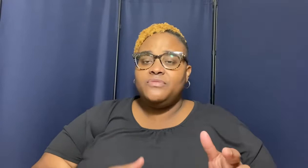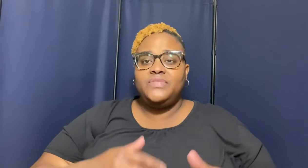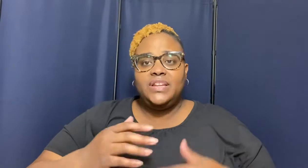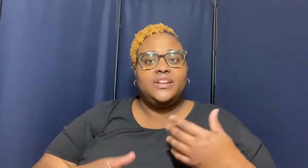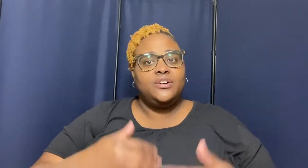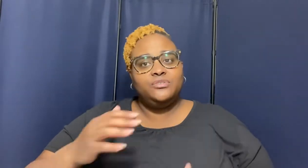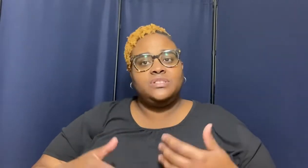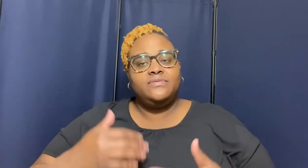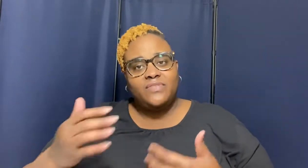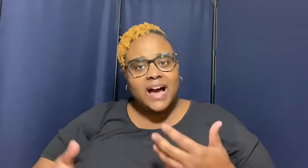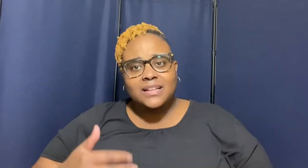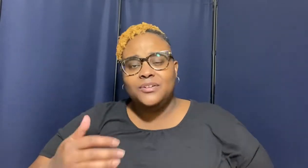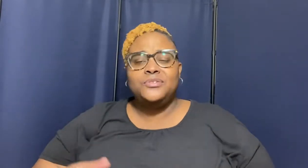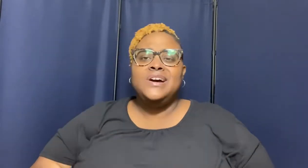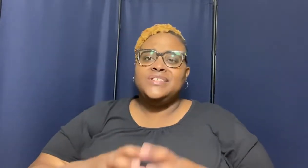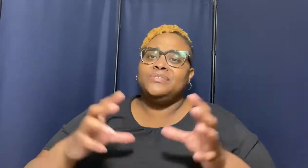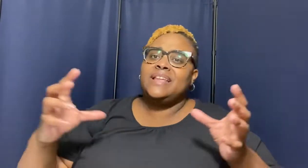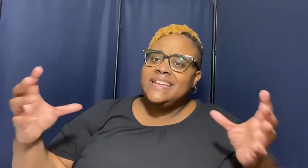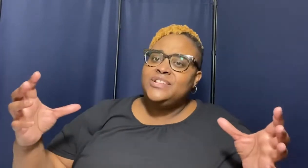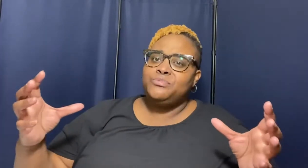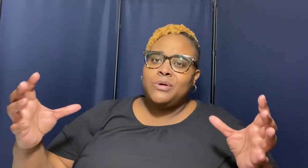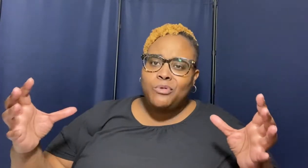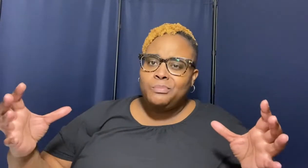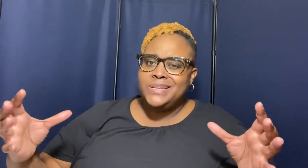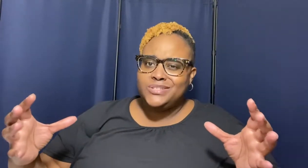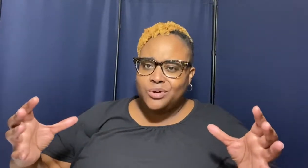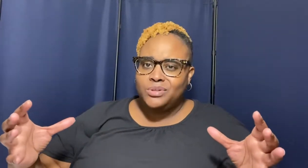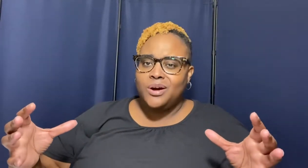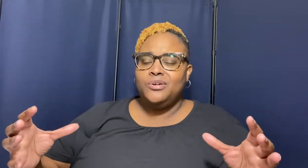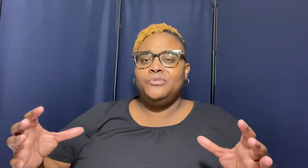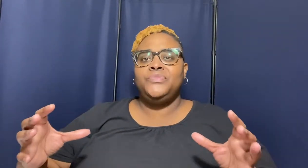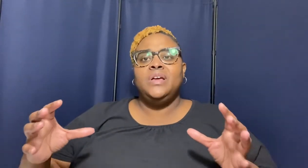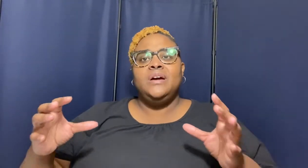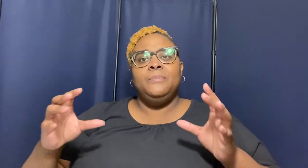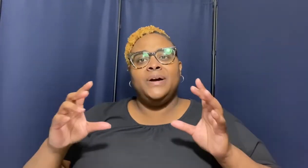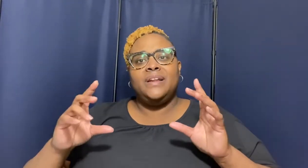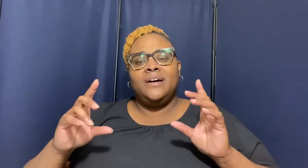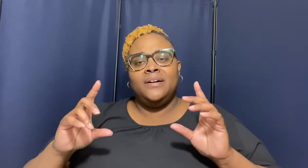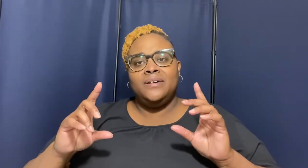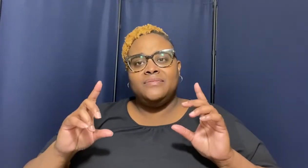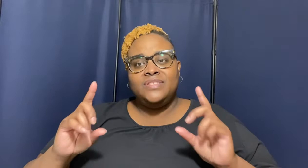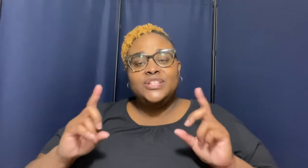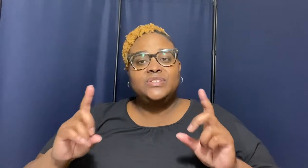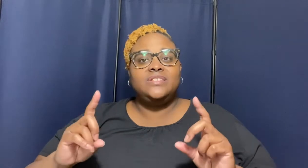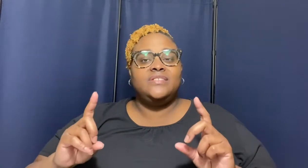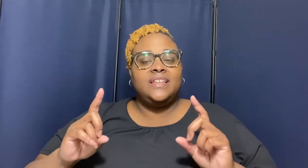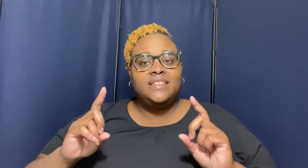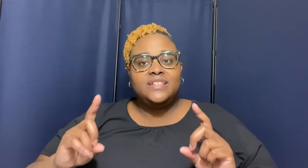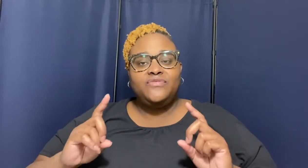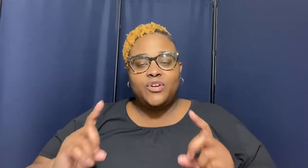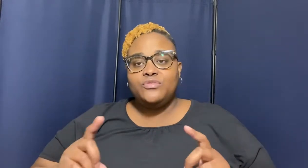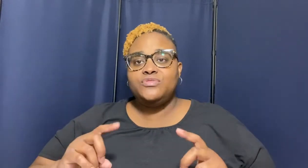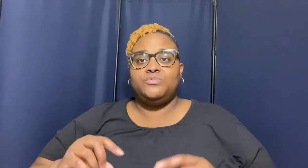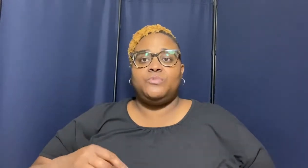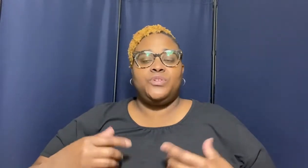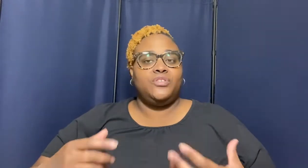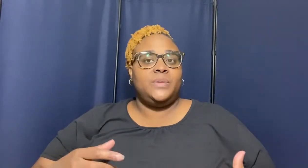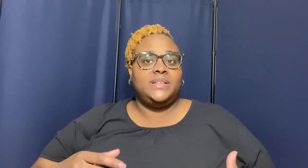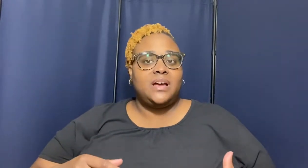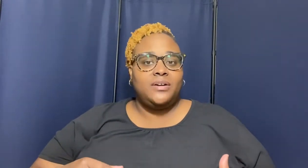videos to follow so that each one won't be so long but uh this is the in this first one we're going to be talking